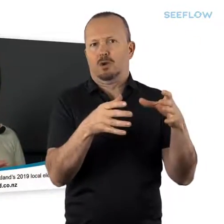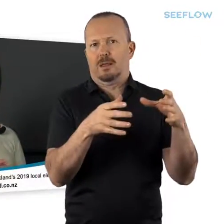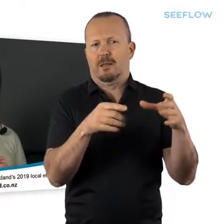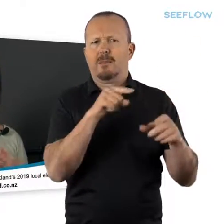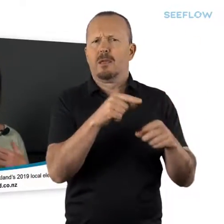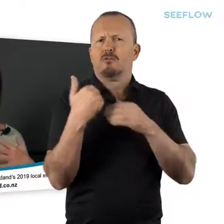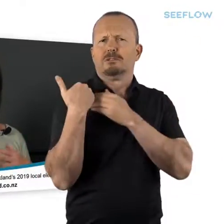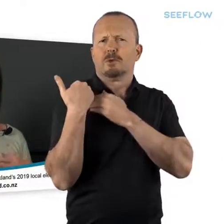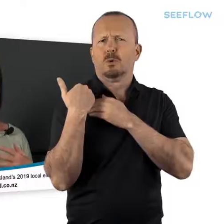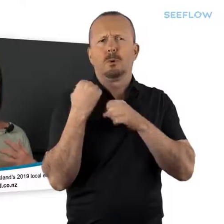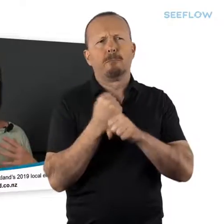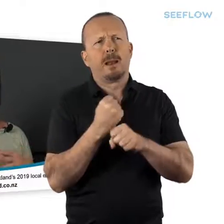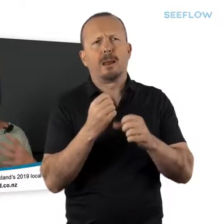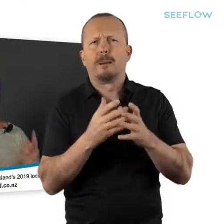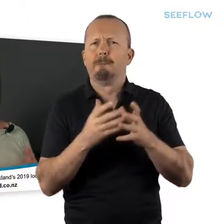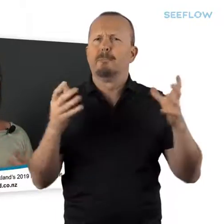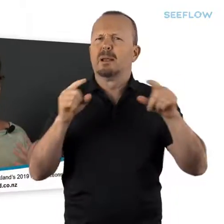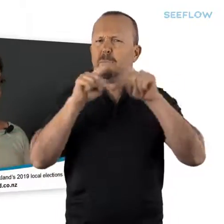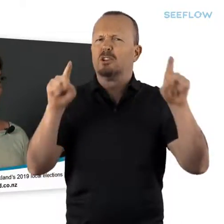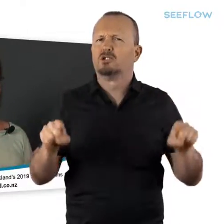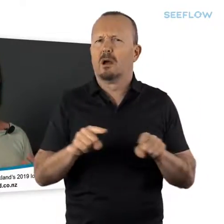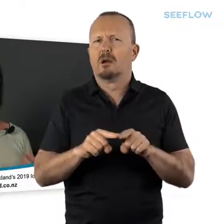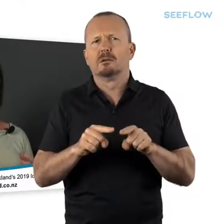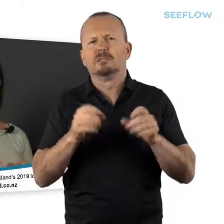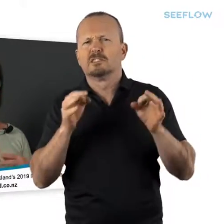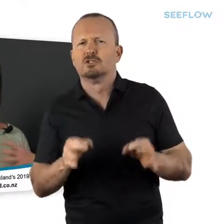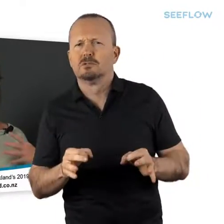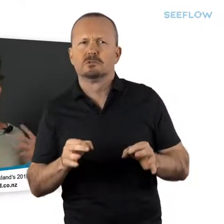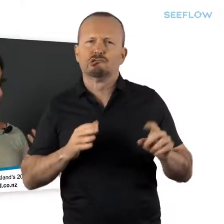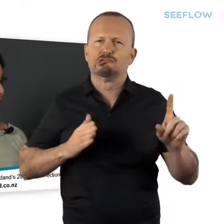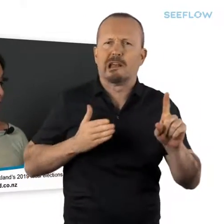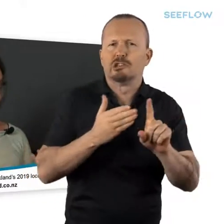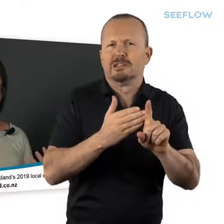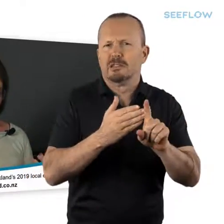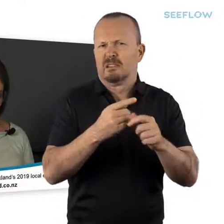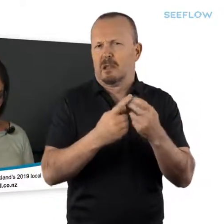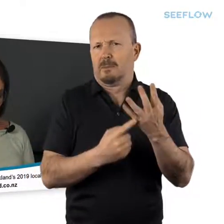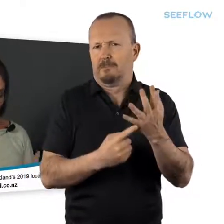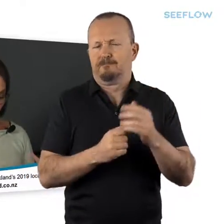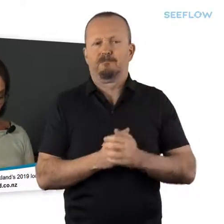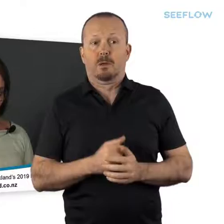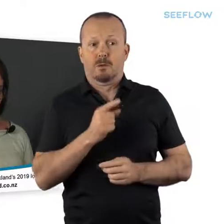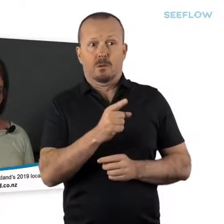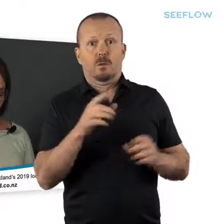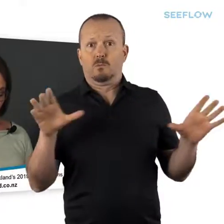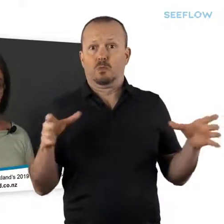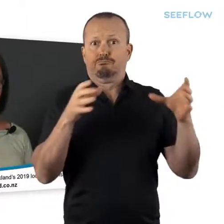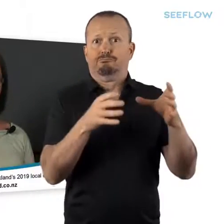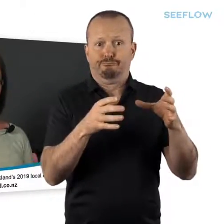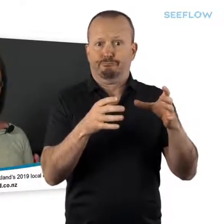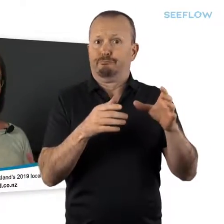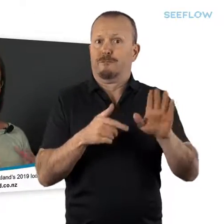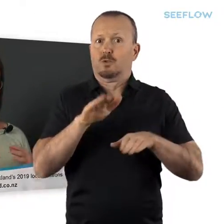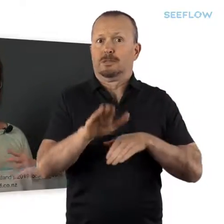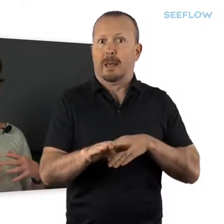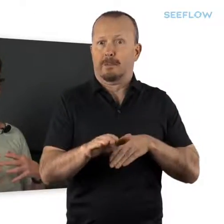responsible for making the big picture strategic decisions that affect the whole of Auckland. The very first thing that they do is